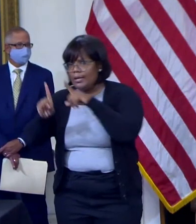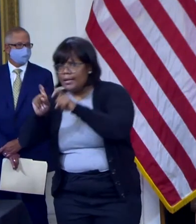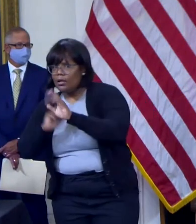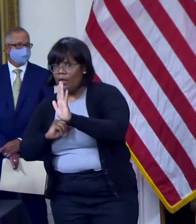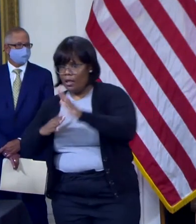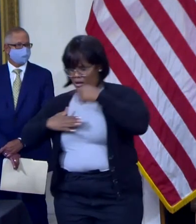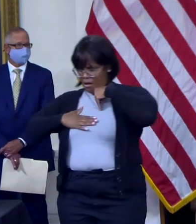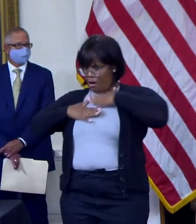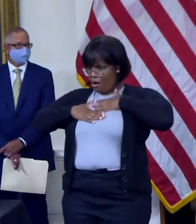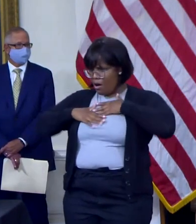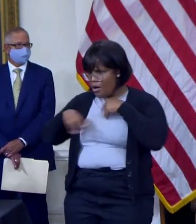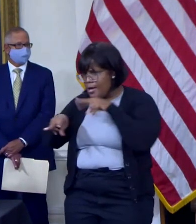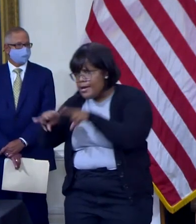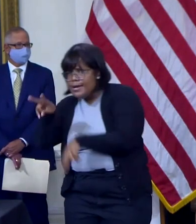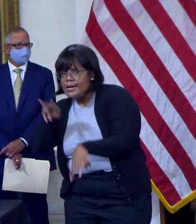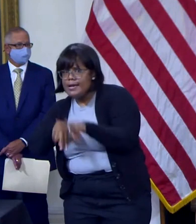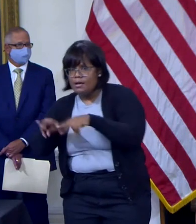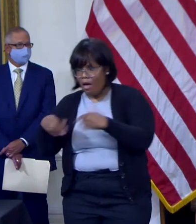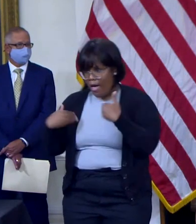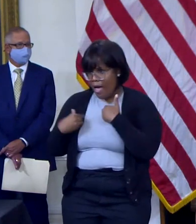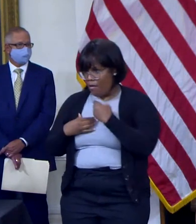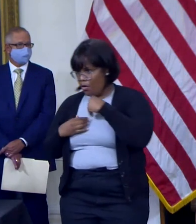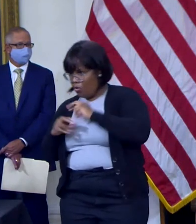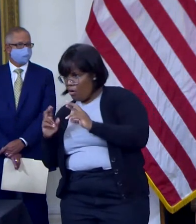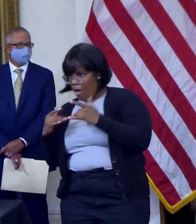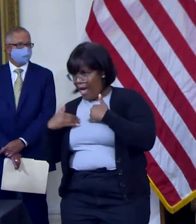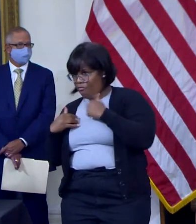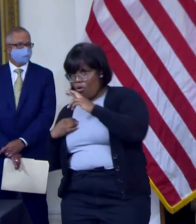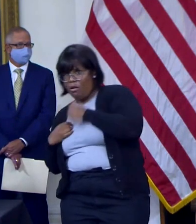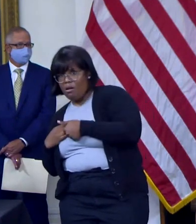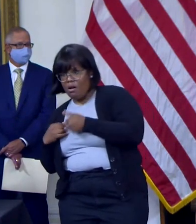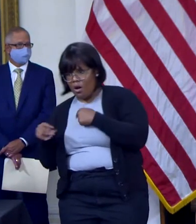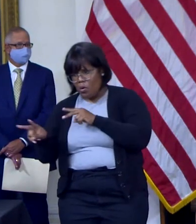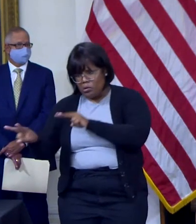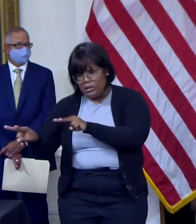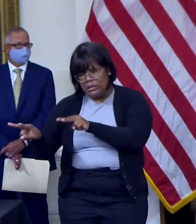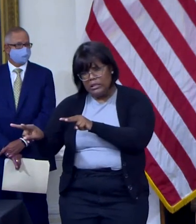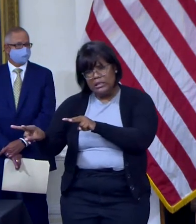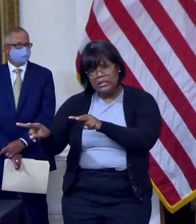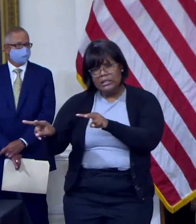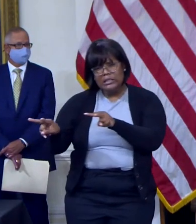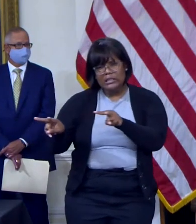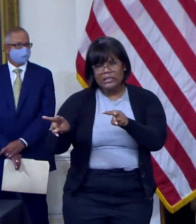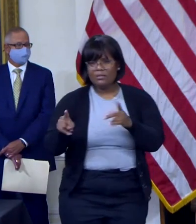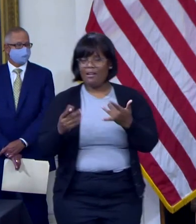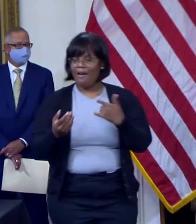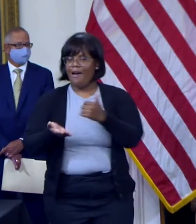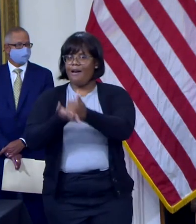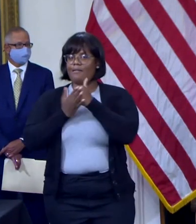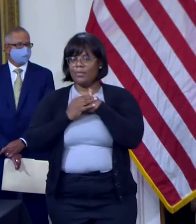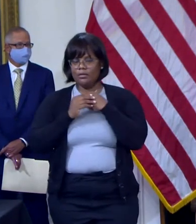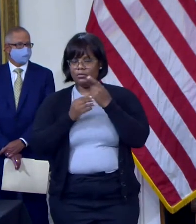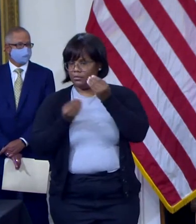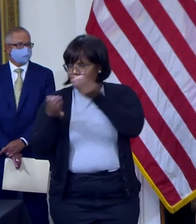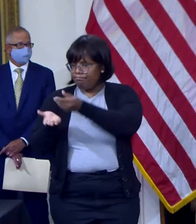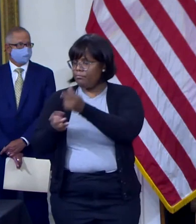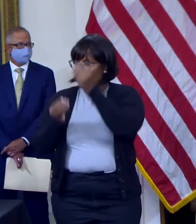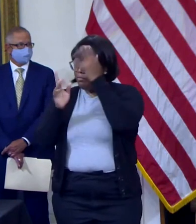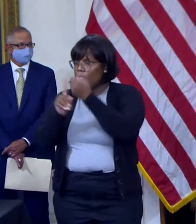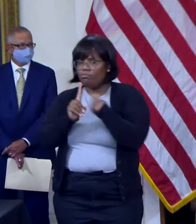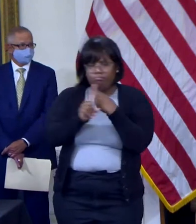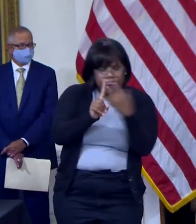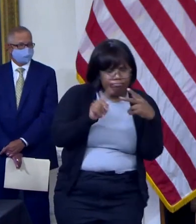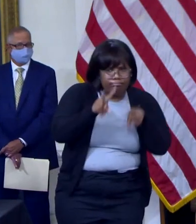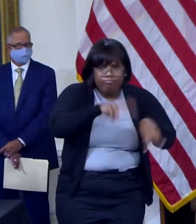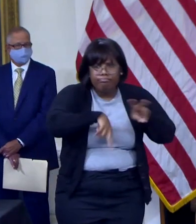includes 500 residents of nursing homes from across Maryland, and it will provide us with critical data regarding the need for booster